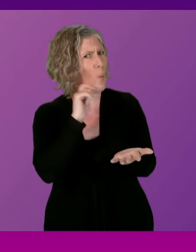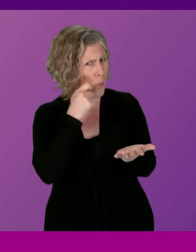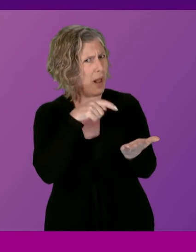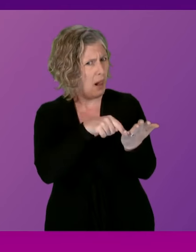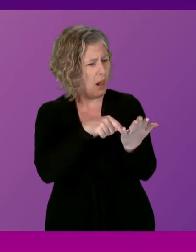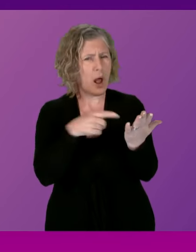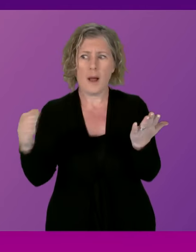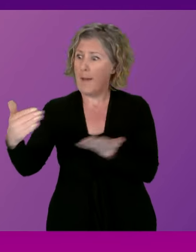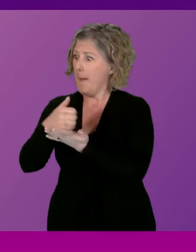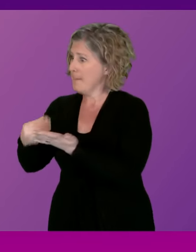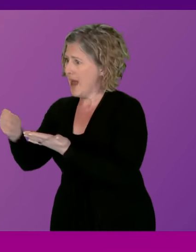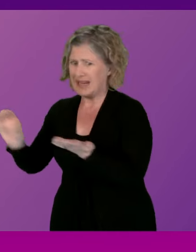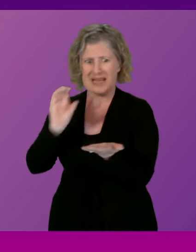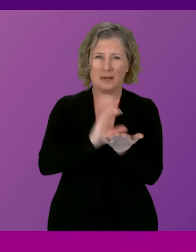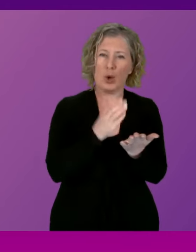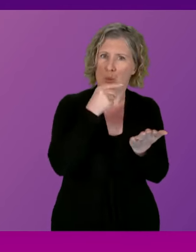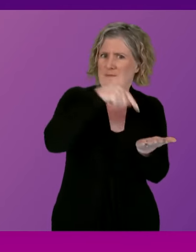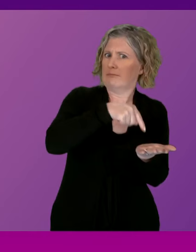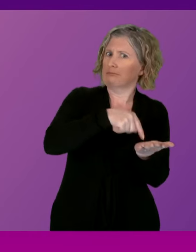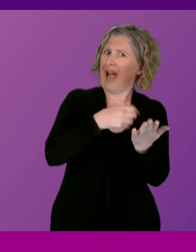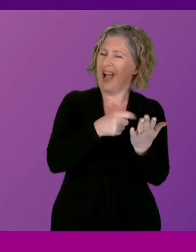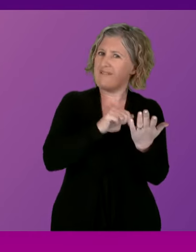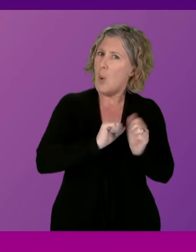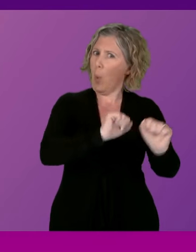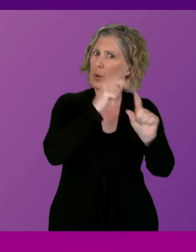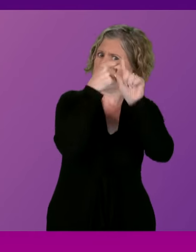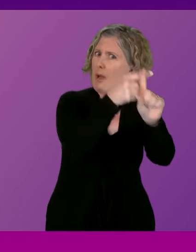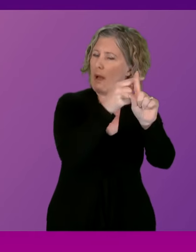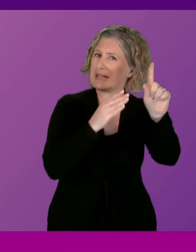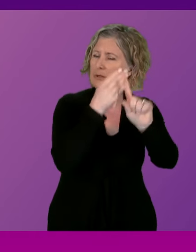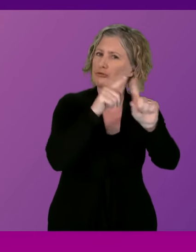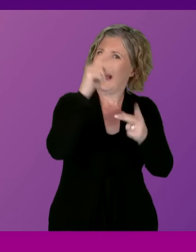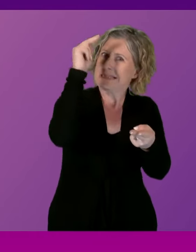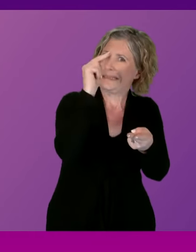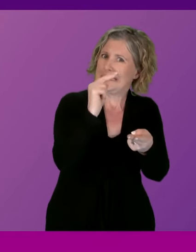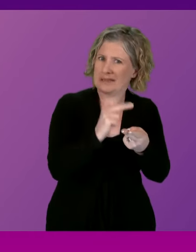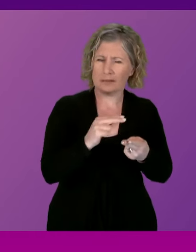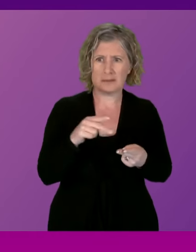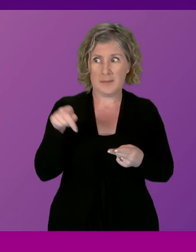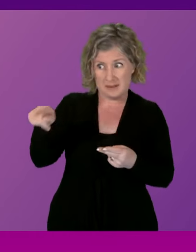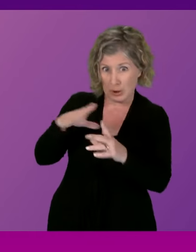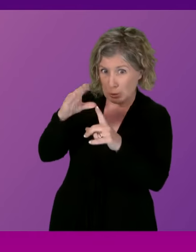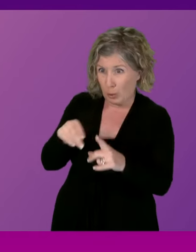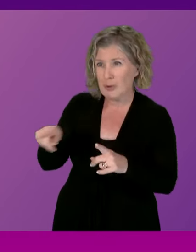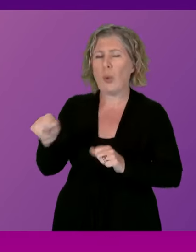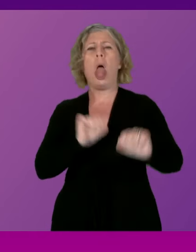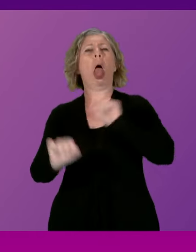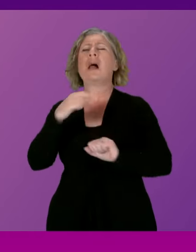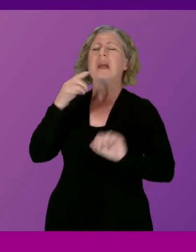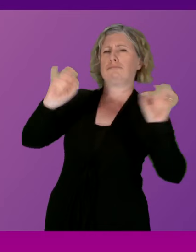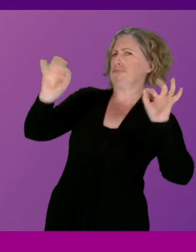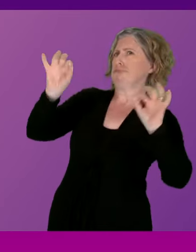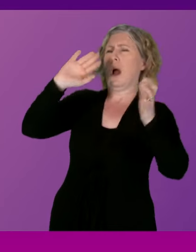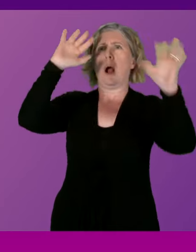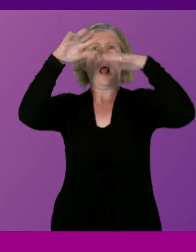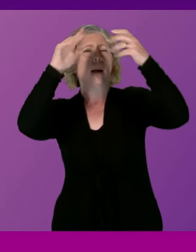targets. But I do say to Graeme Simpson and the Conservatives, they cannot continue to be climate deniers. They have to get with the mainstream and